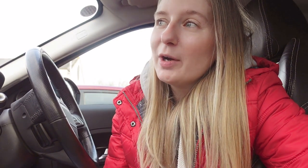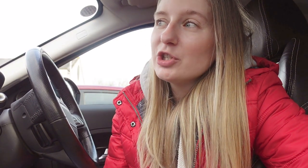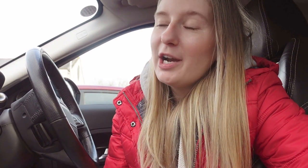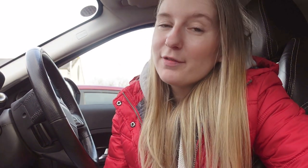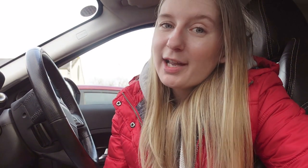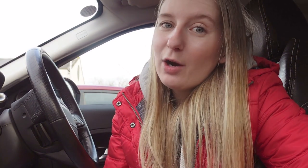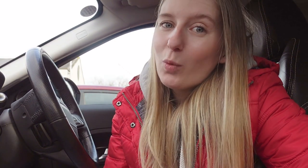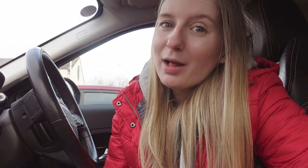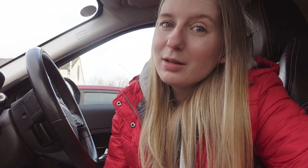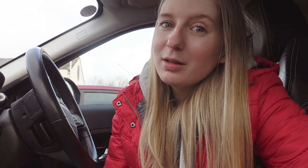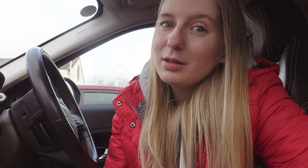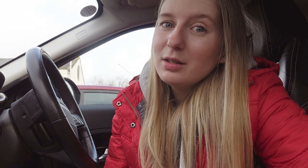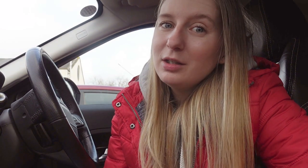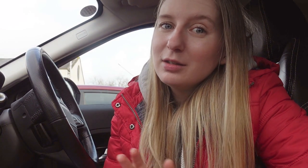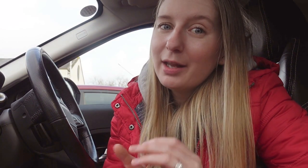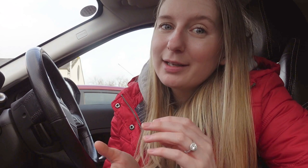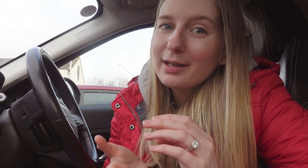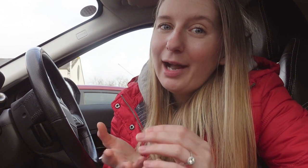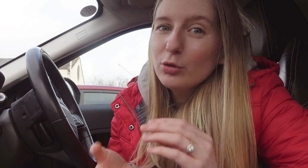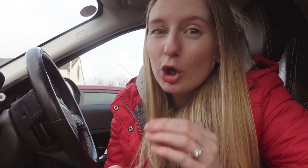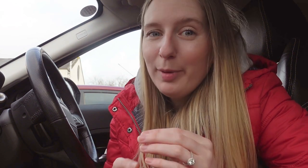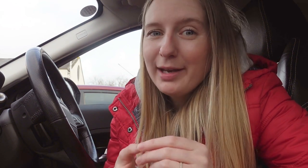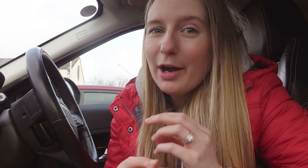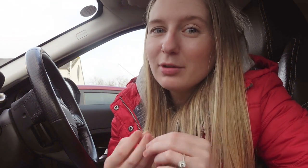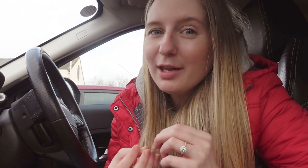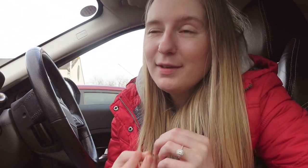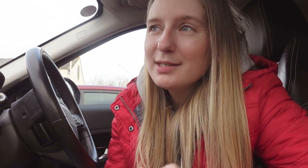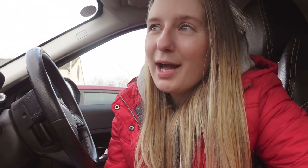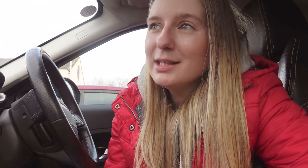questionnaire of like how well like how you're coping and how your life is and